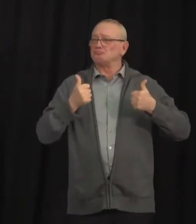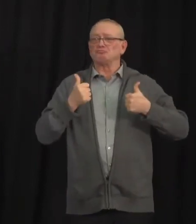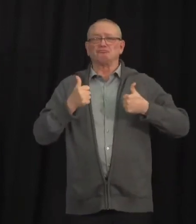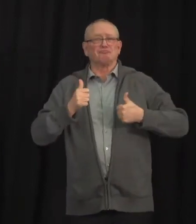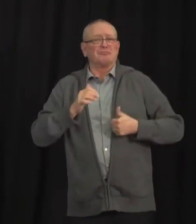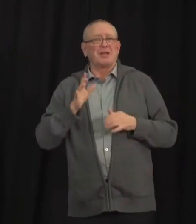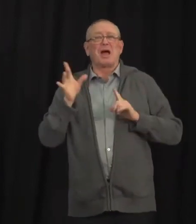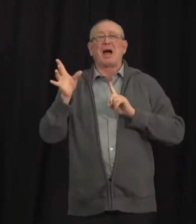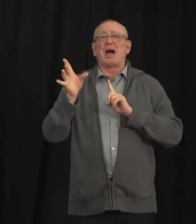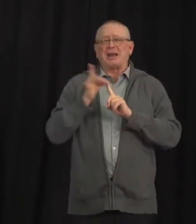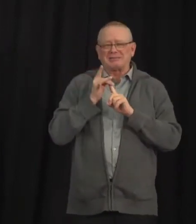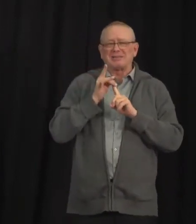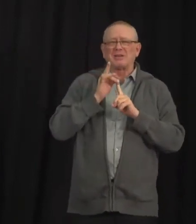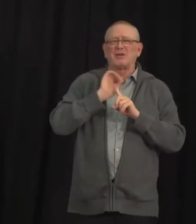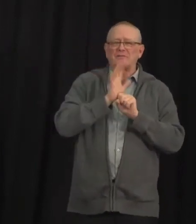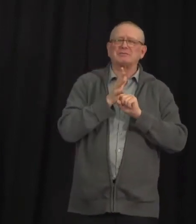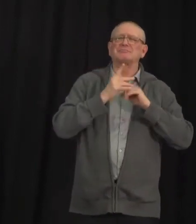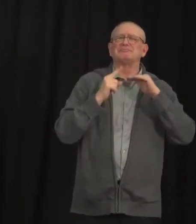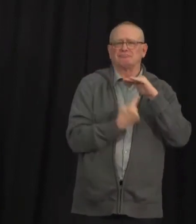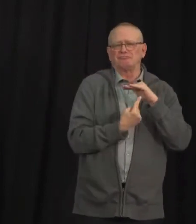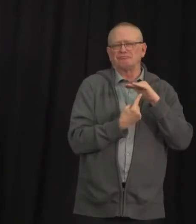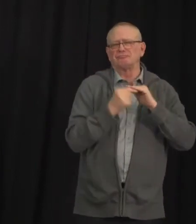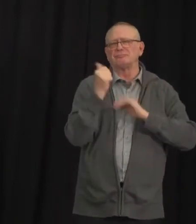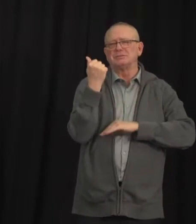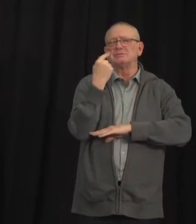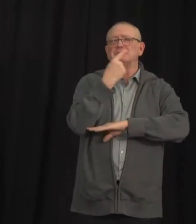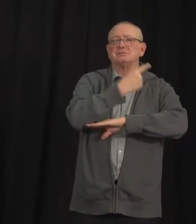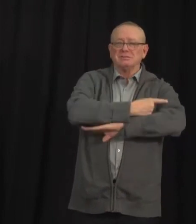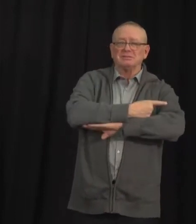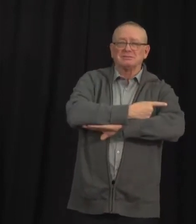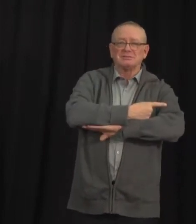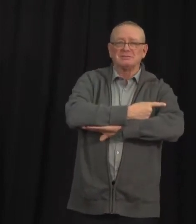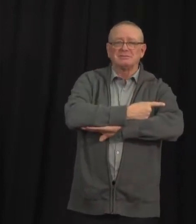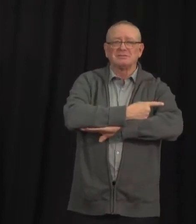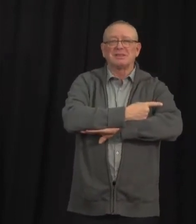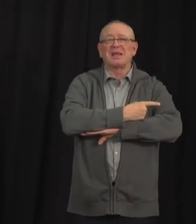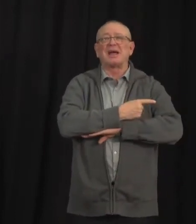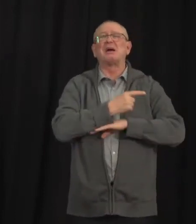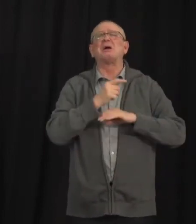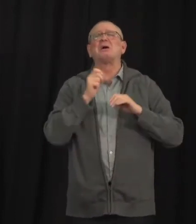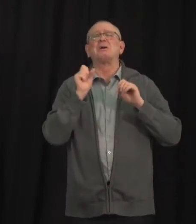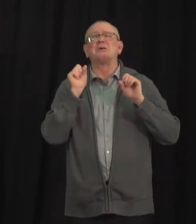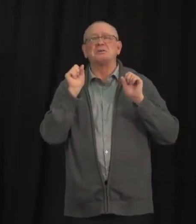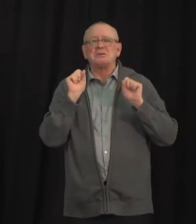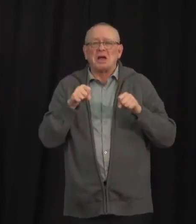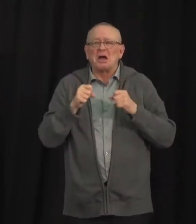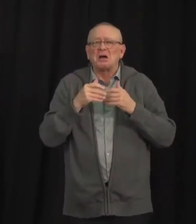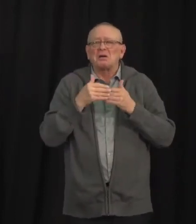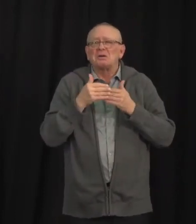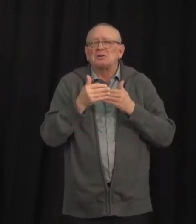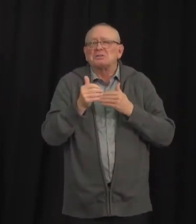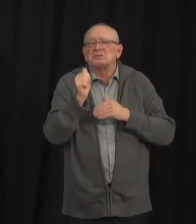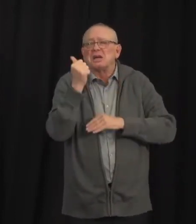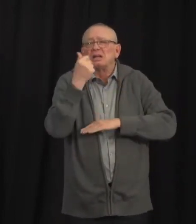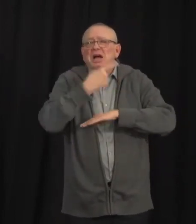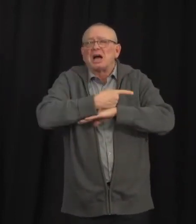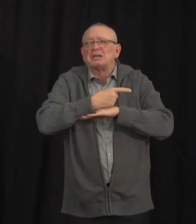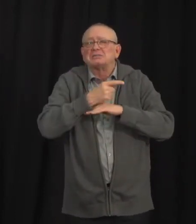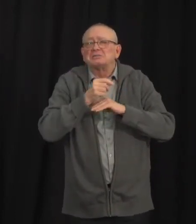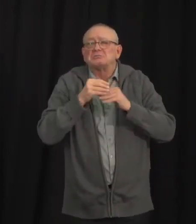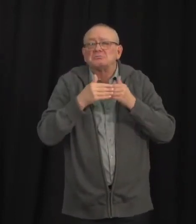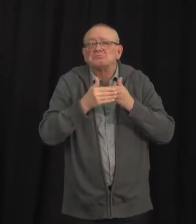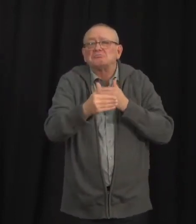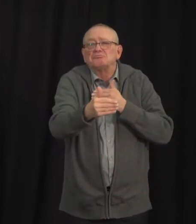as long as their symptoms have resolved. Retesting someone within 90 days of a positive test is not